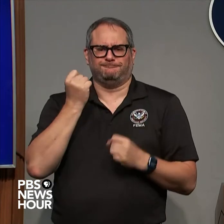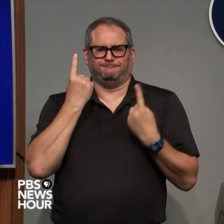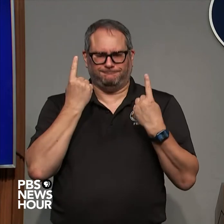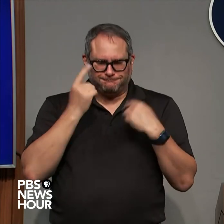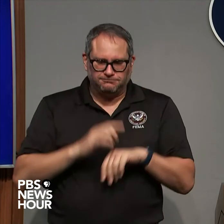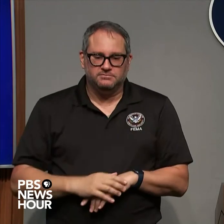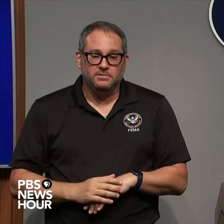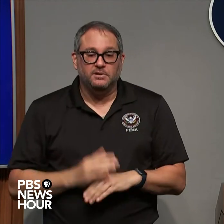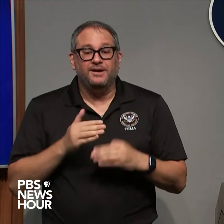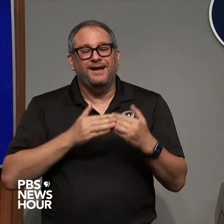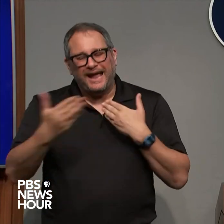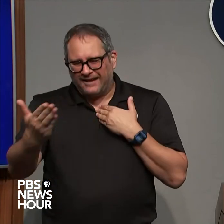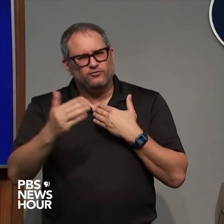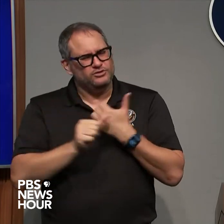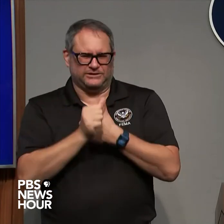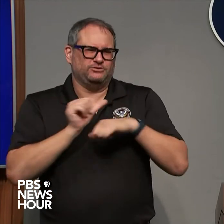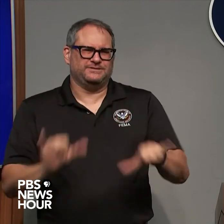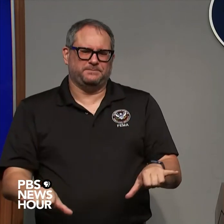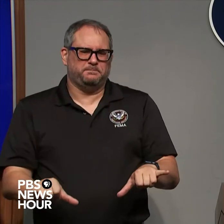when the storm is going over